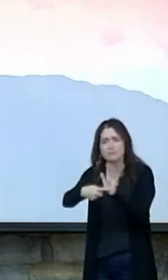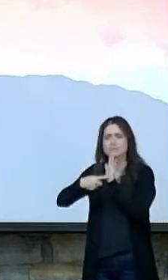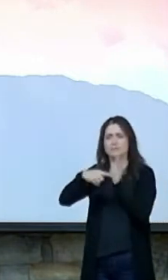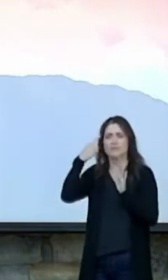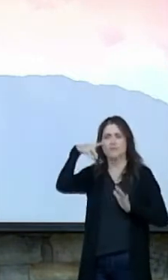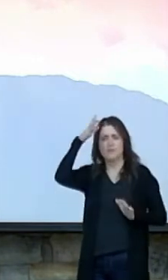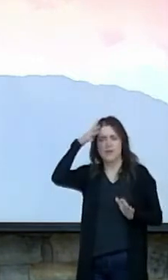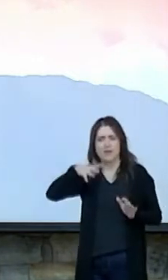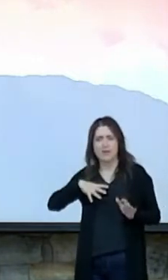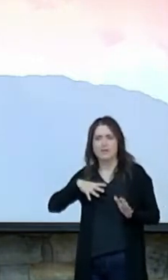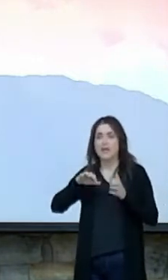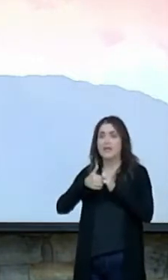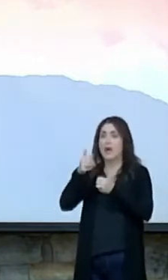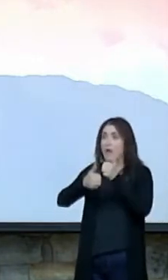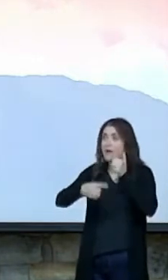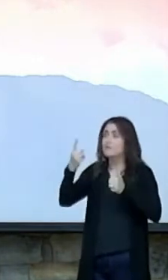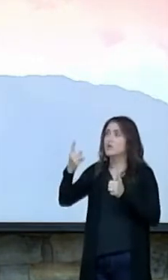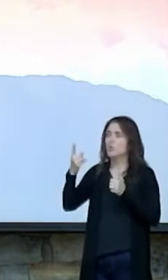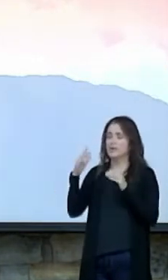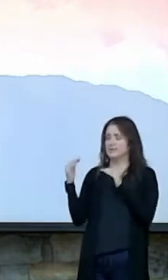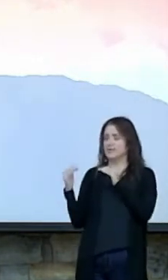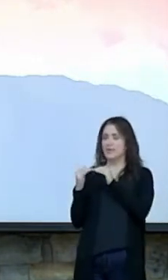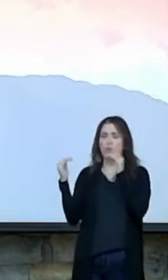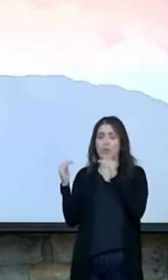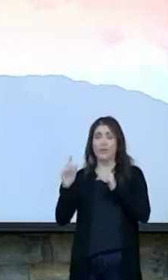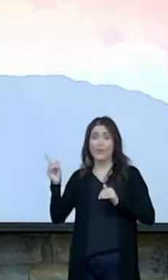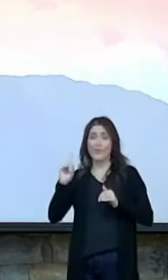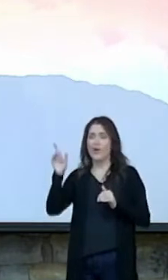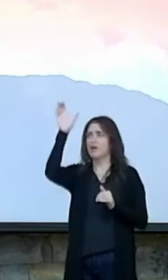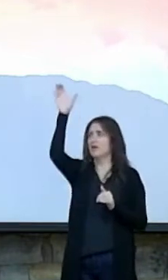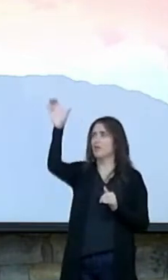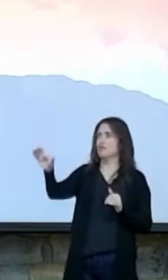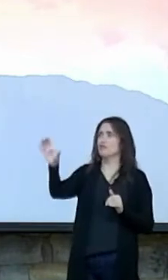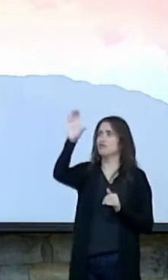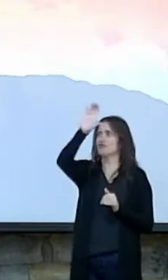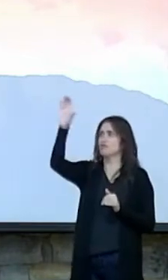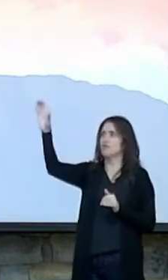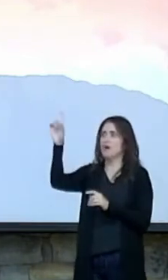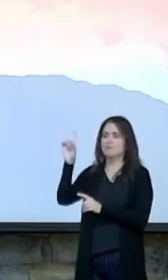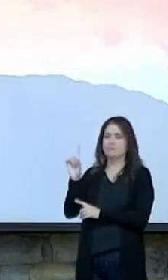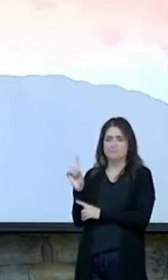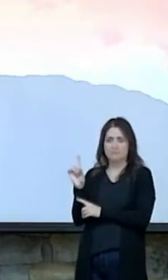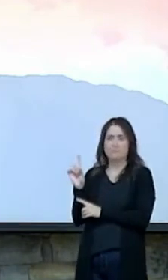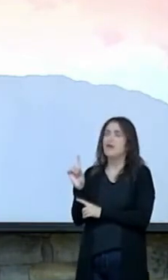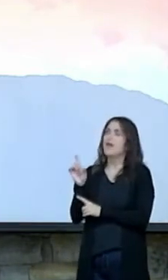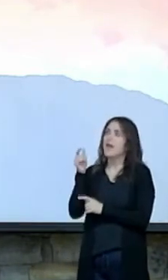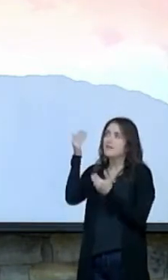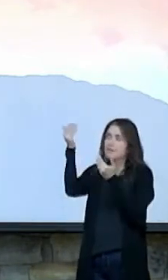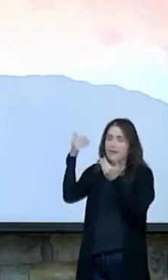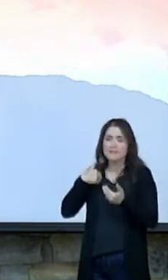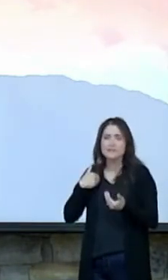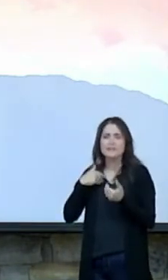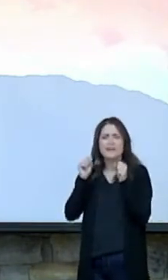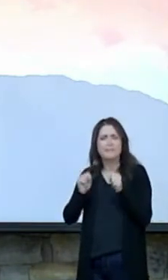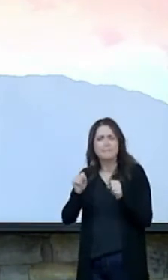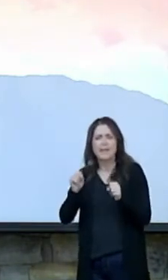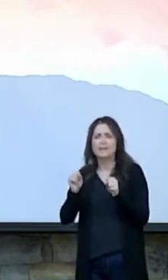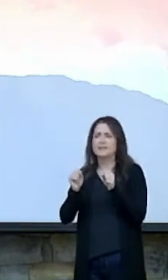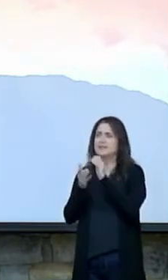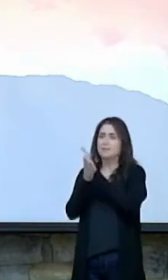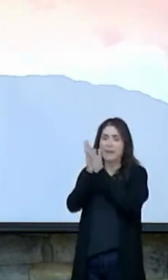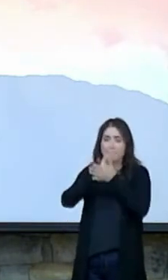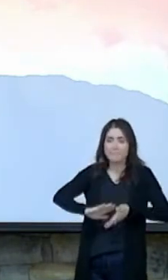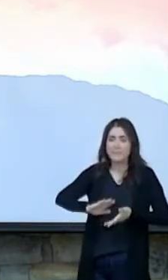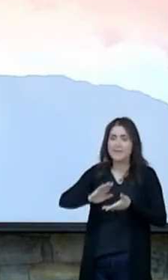And how everyone is equal at the foot of the cross. And the cross has the ability to make peace between God and